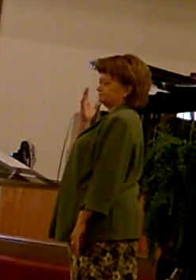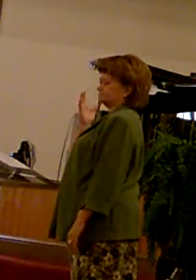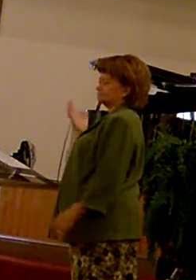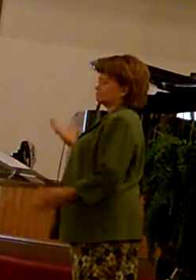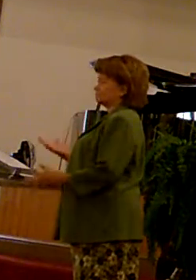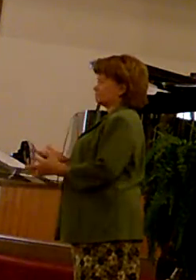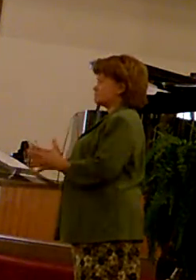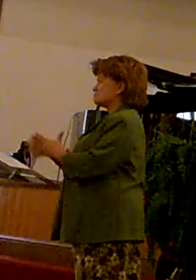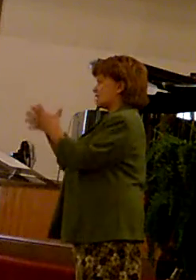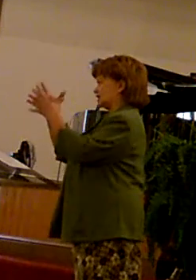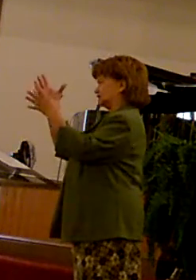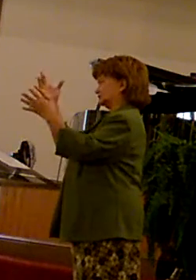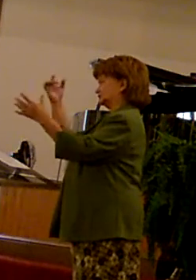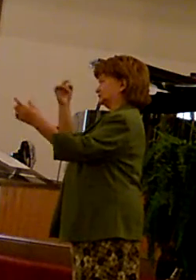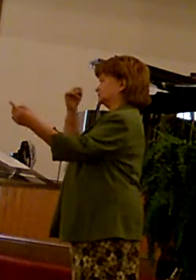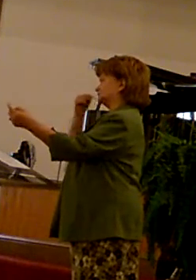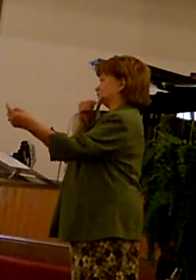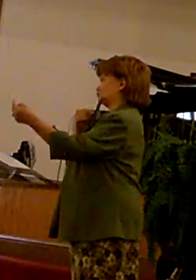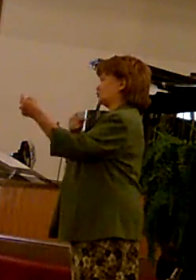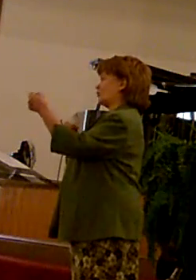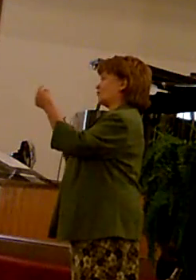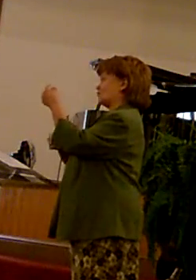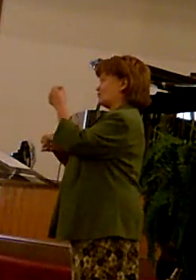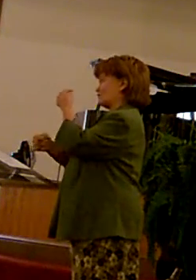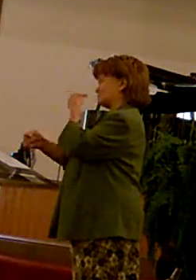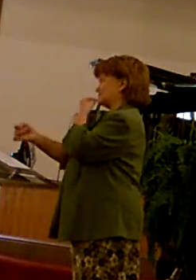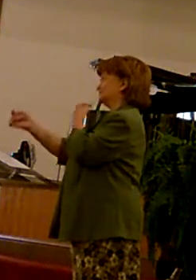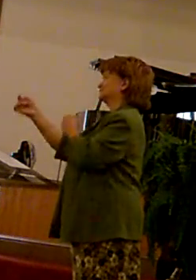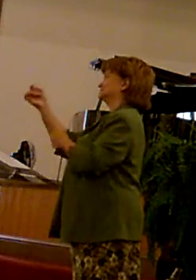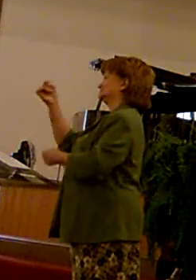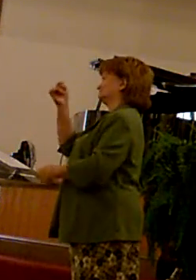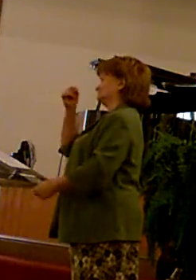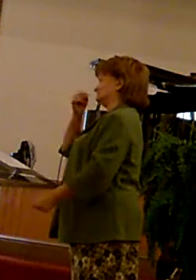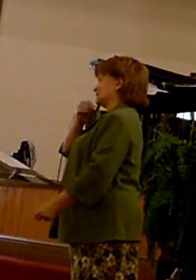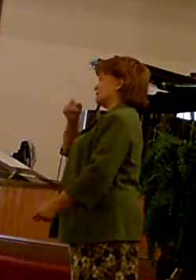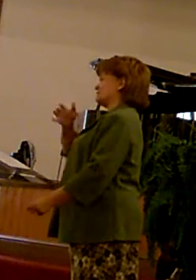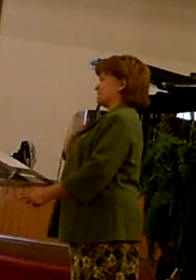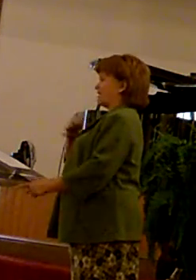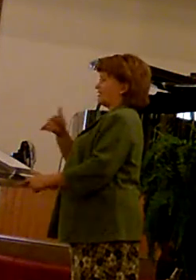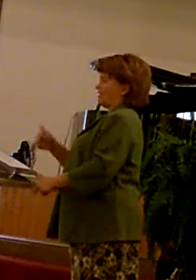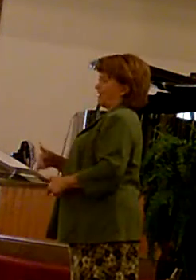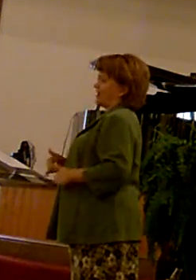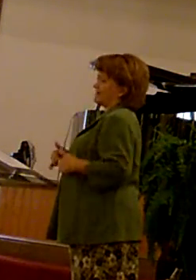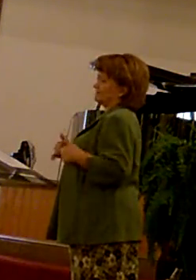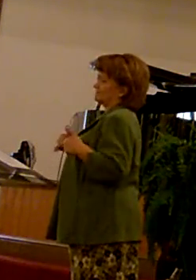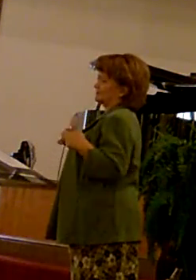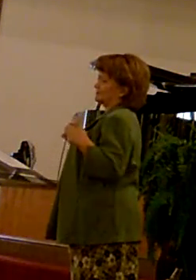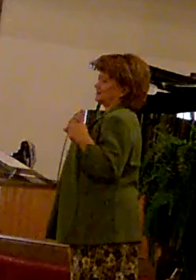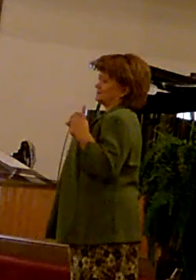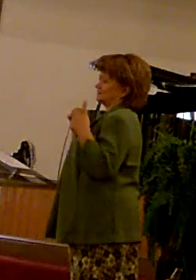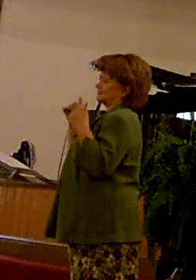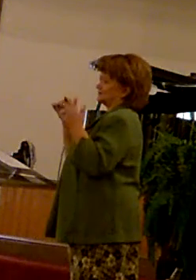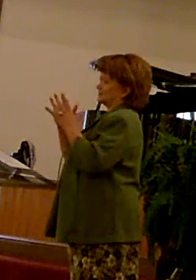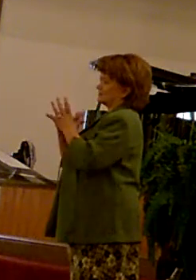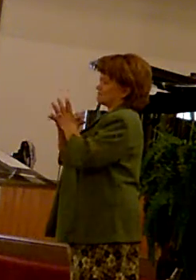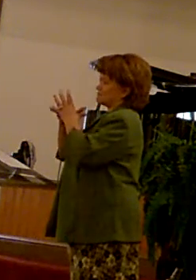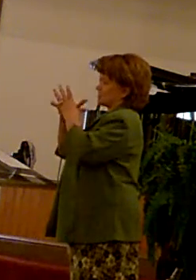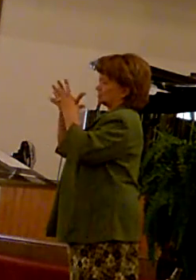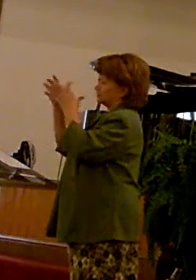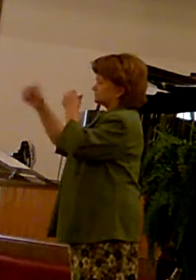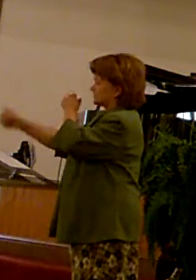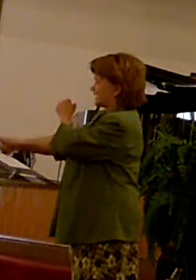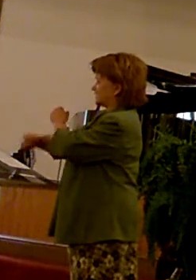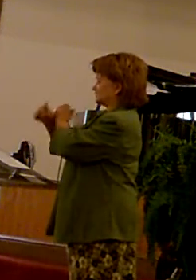Through disappointment and danger too